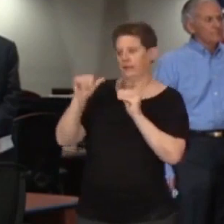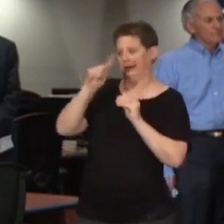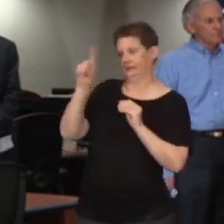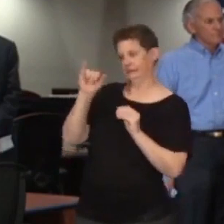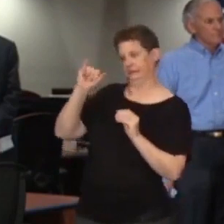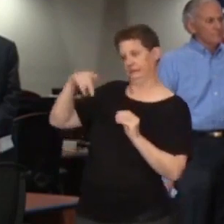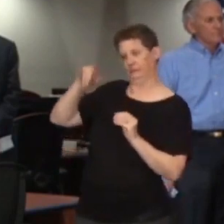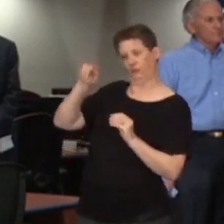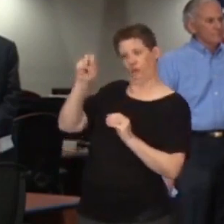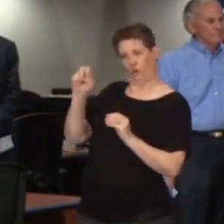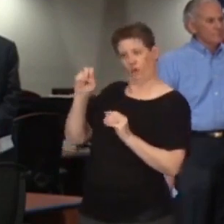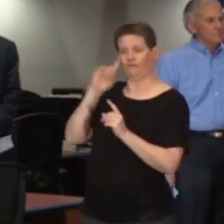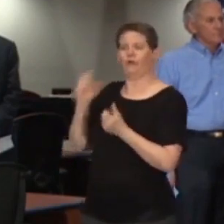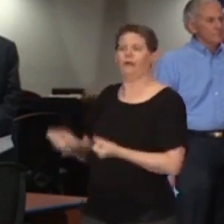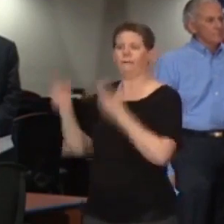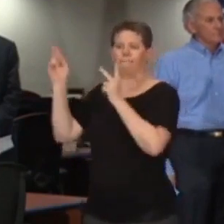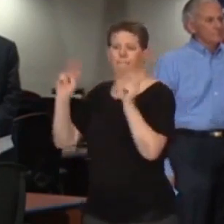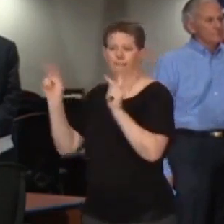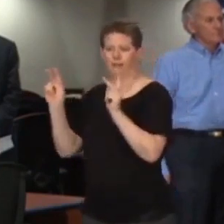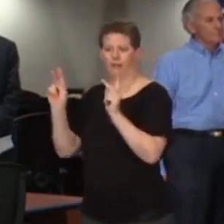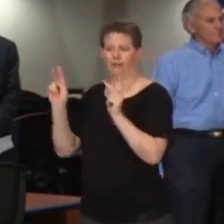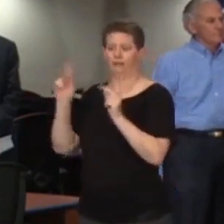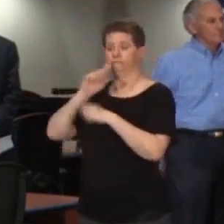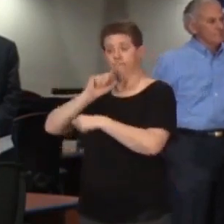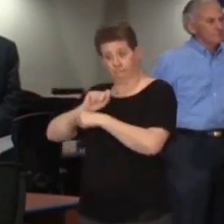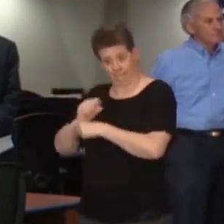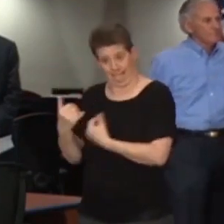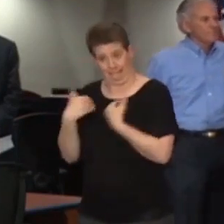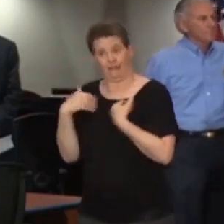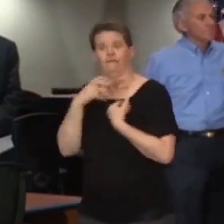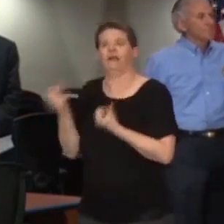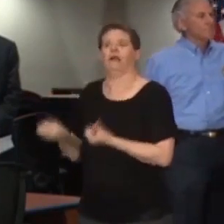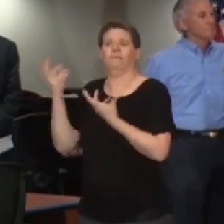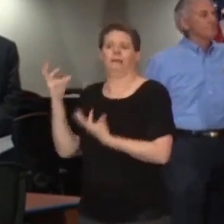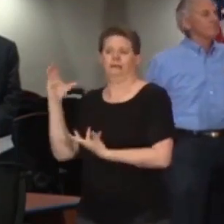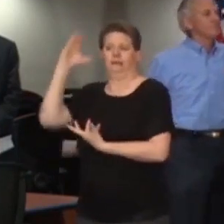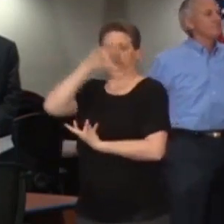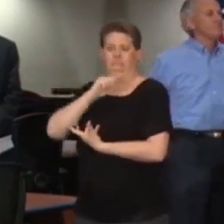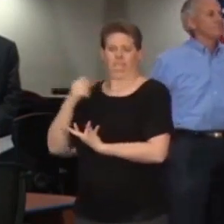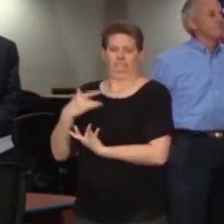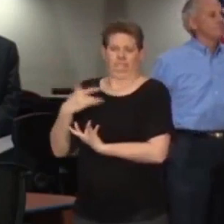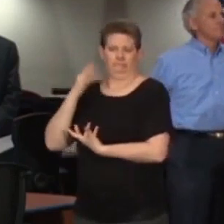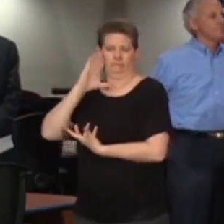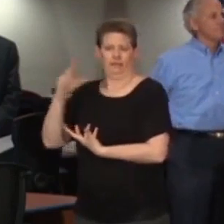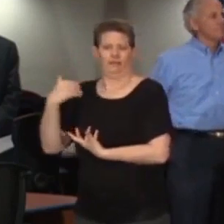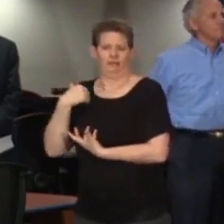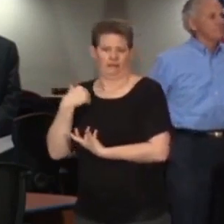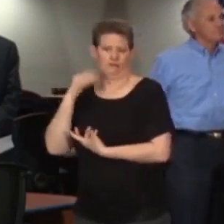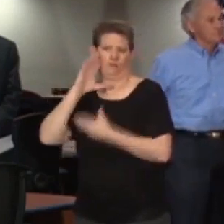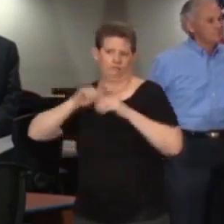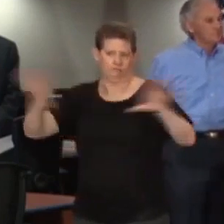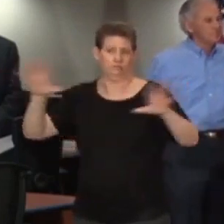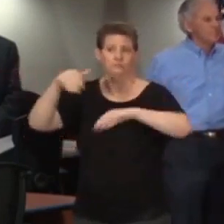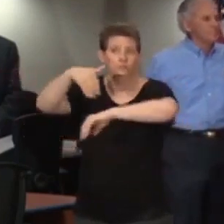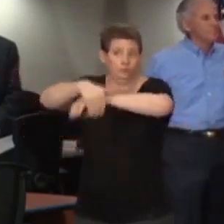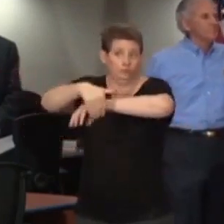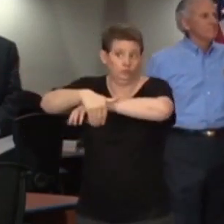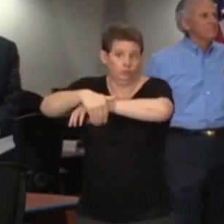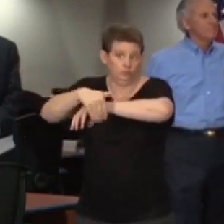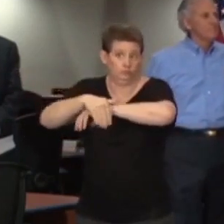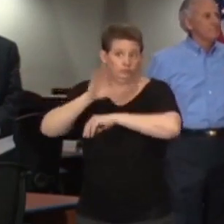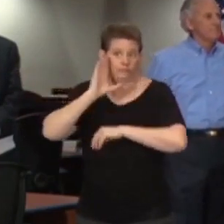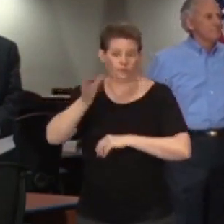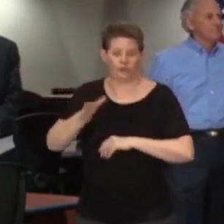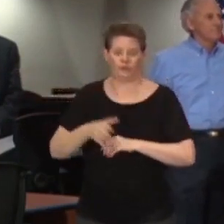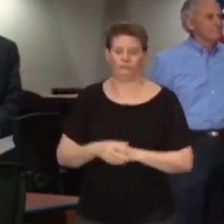We will provide estimated cases at a later time, but those will represent those who are